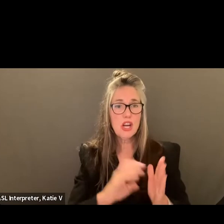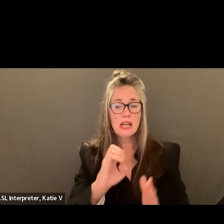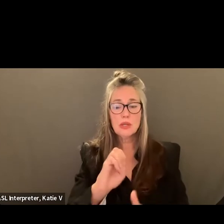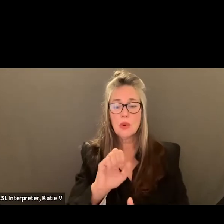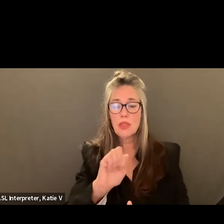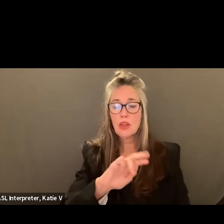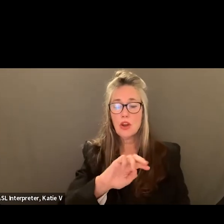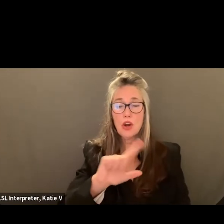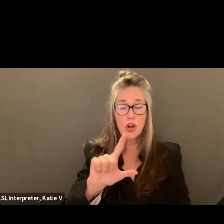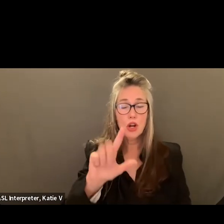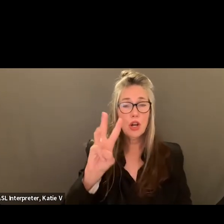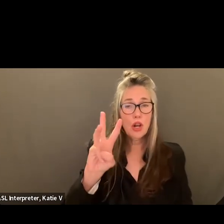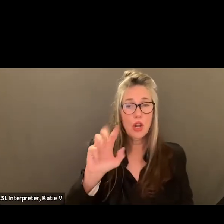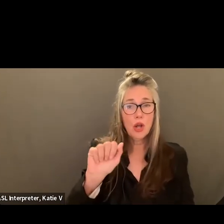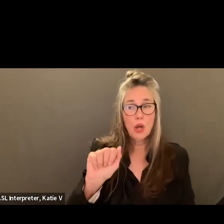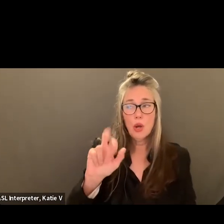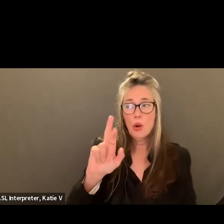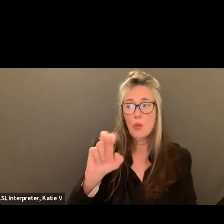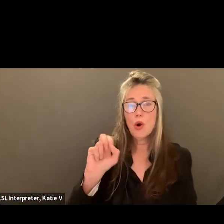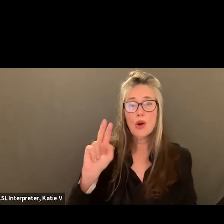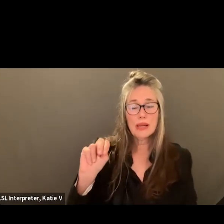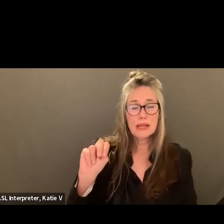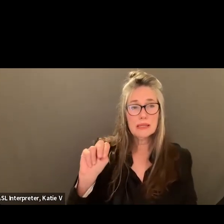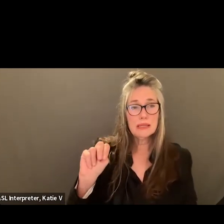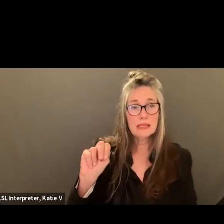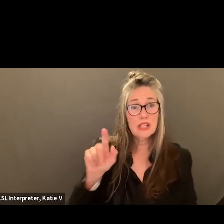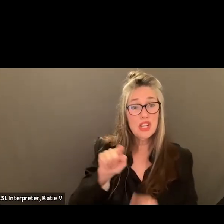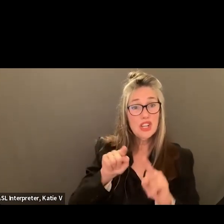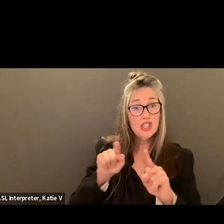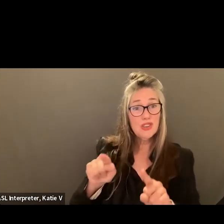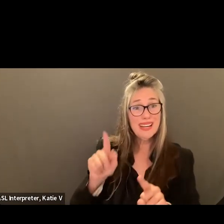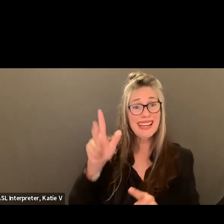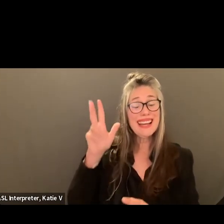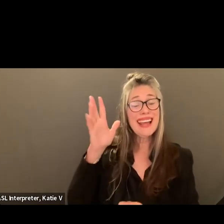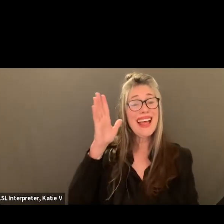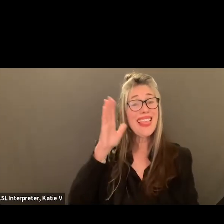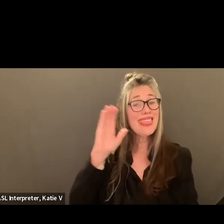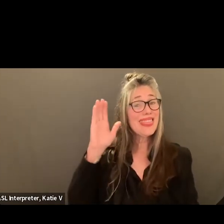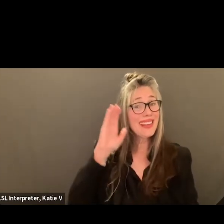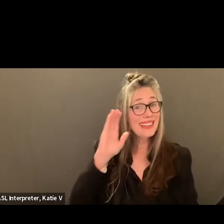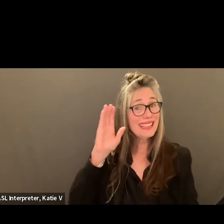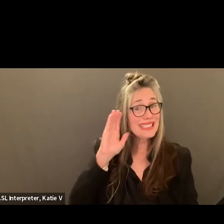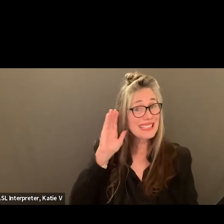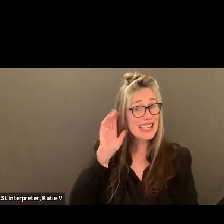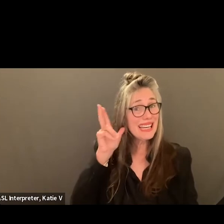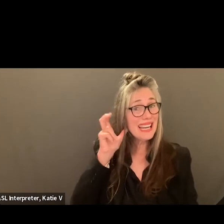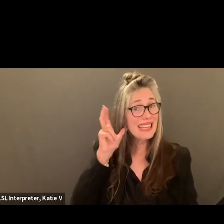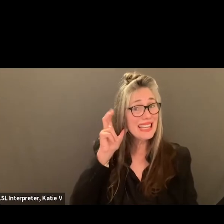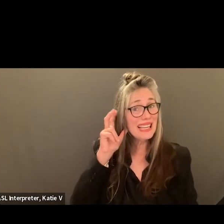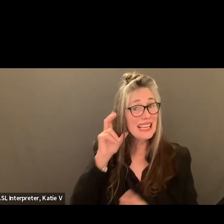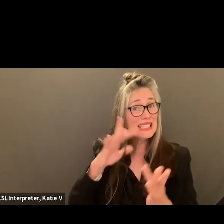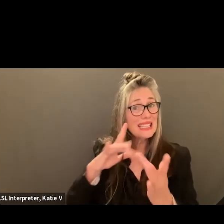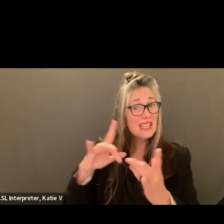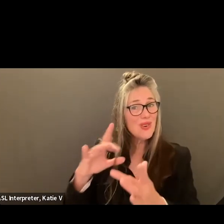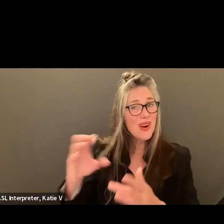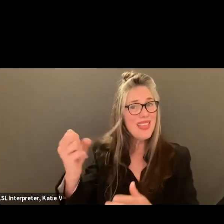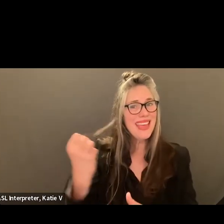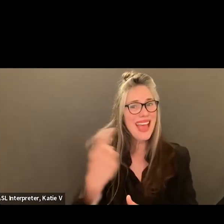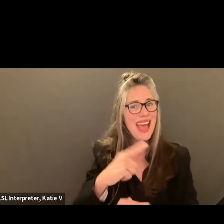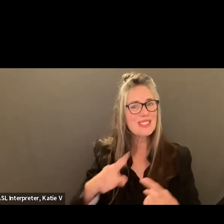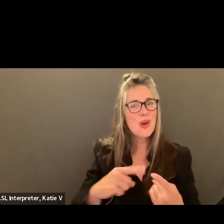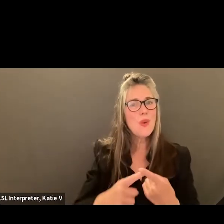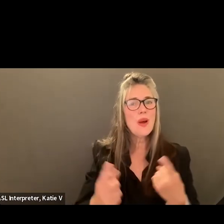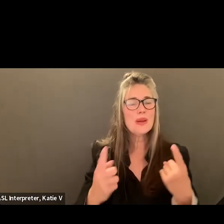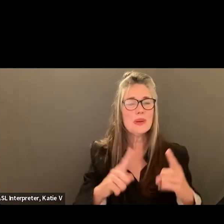It's great. I'm glad we're doing it. There was interest during the listening tours. They were asking about when this was going to happen. So